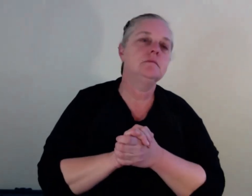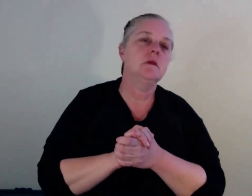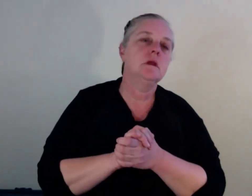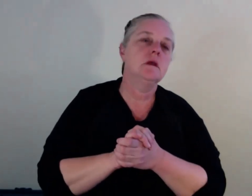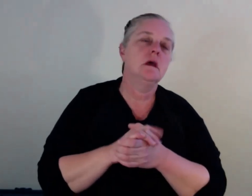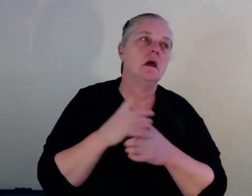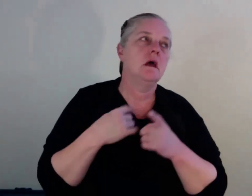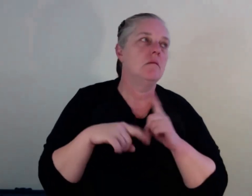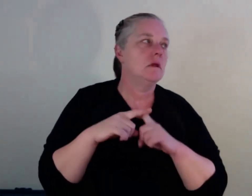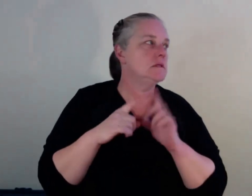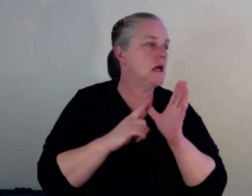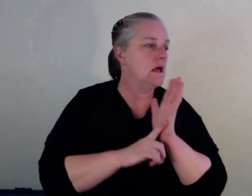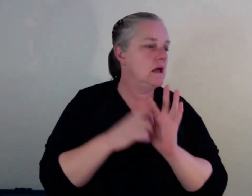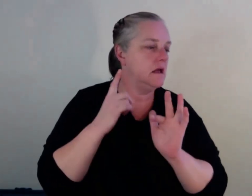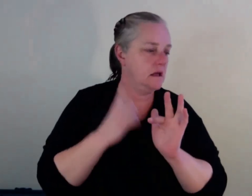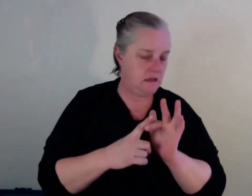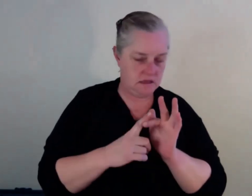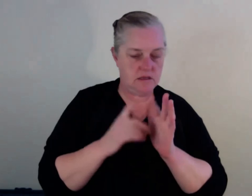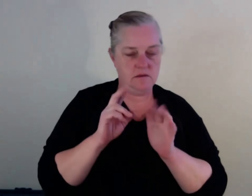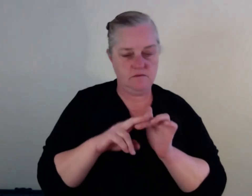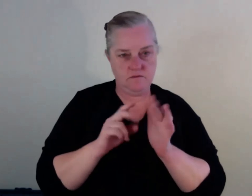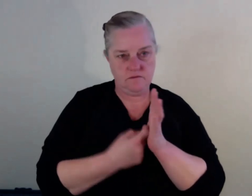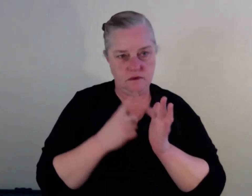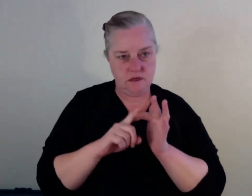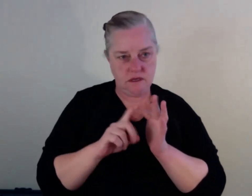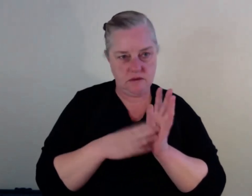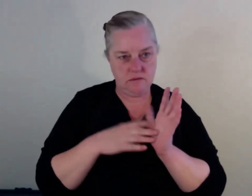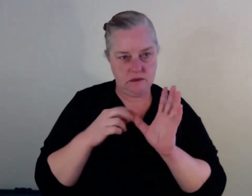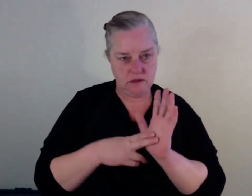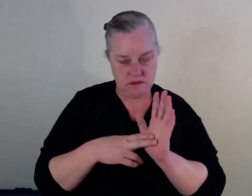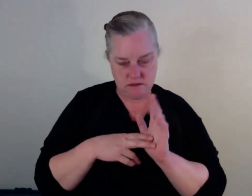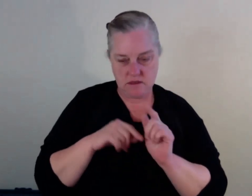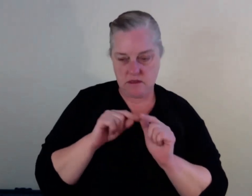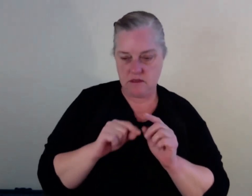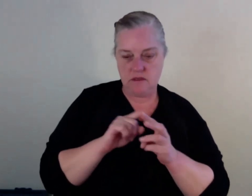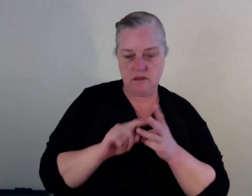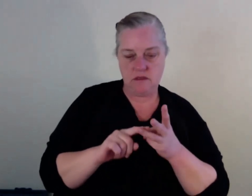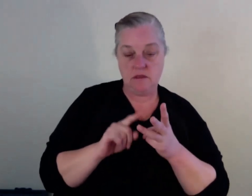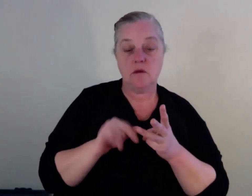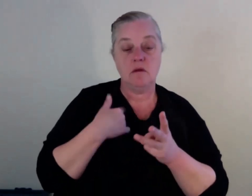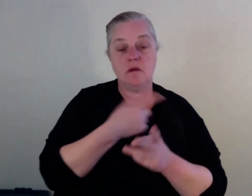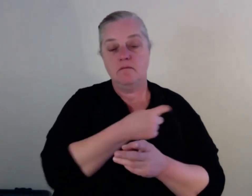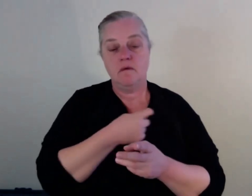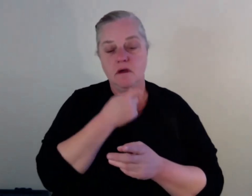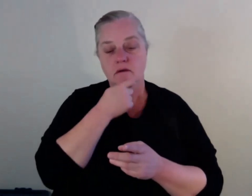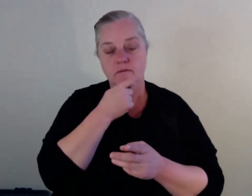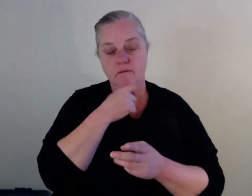Dr. Robbie Lloyd. And I'm going to invite a few people that are incarcerated with me to this group session